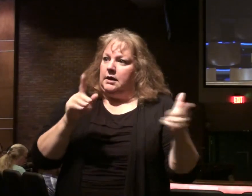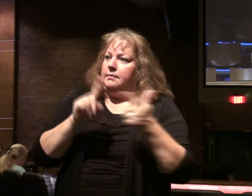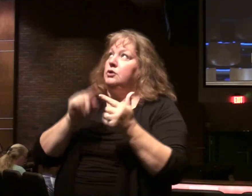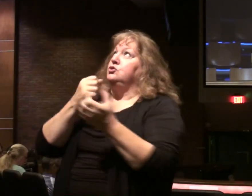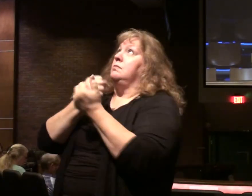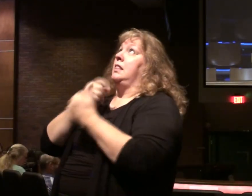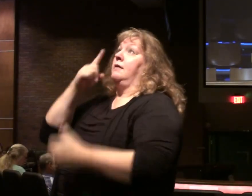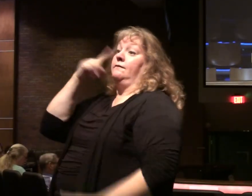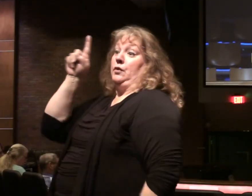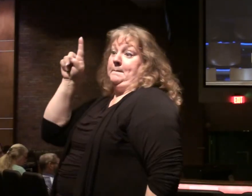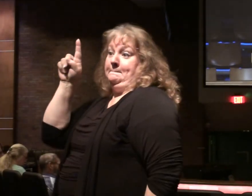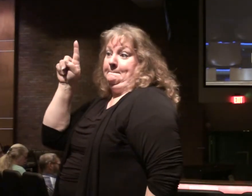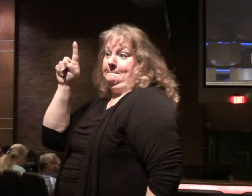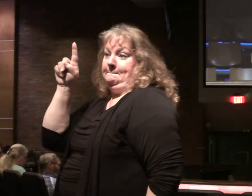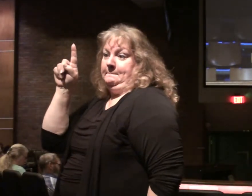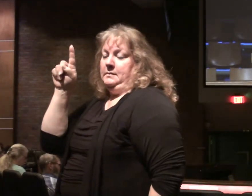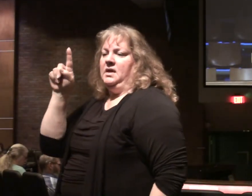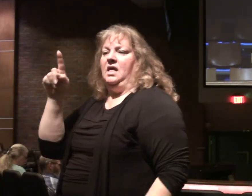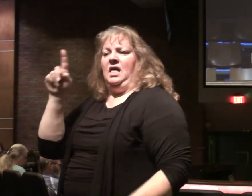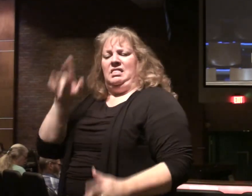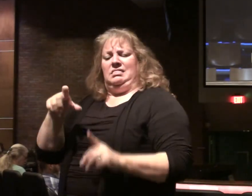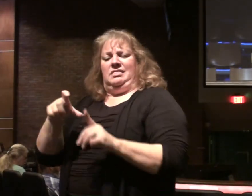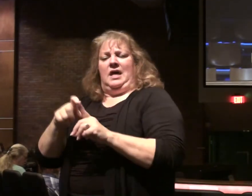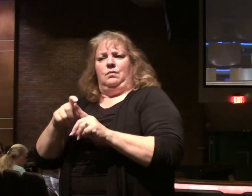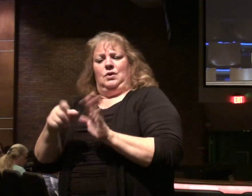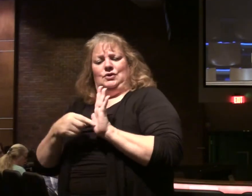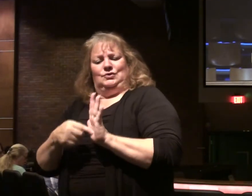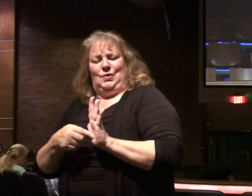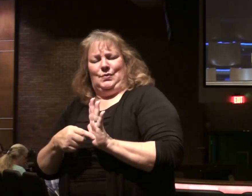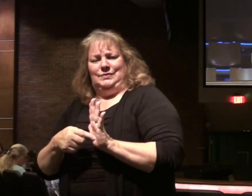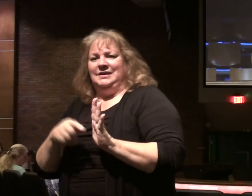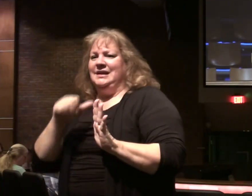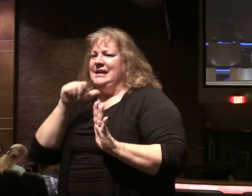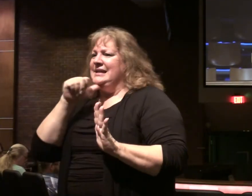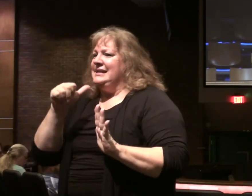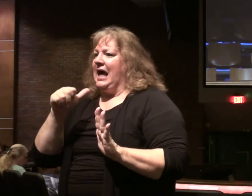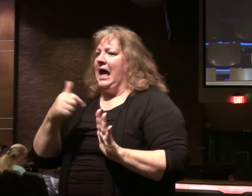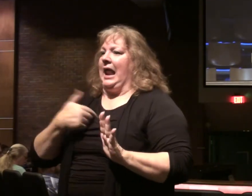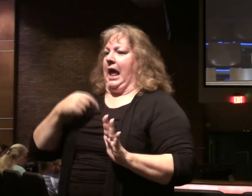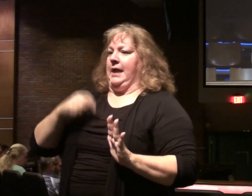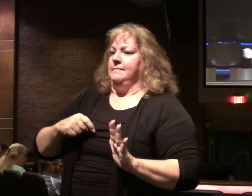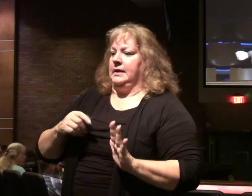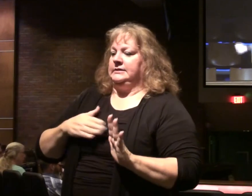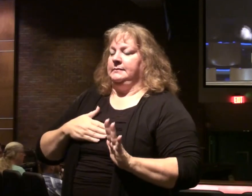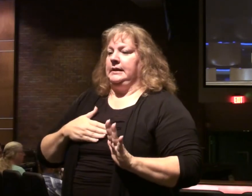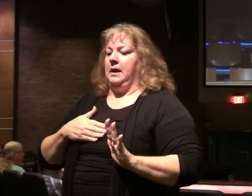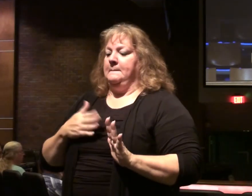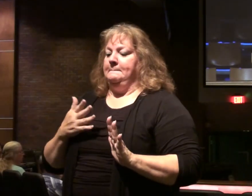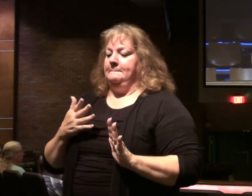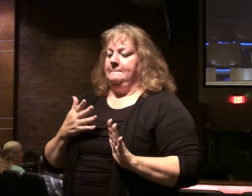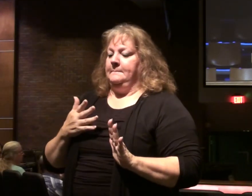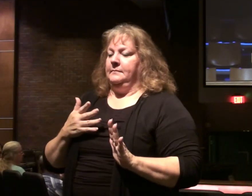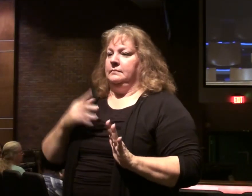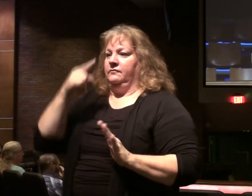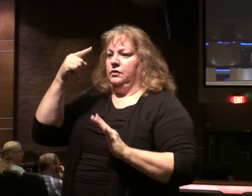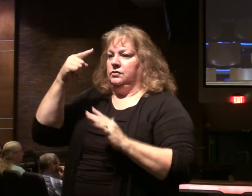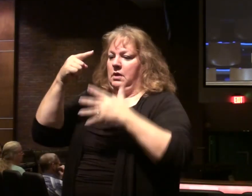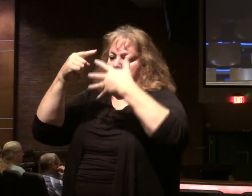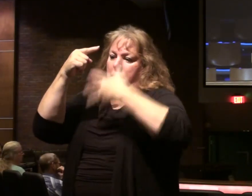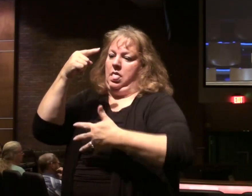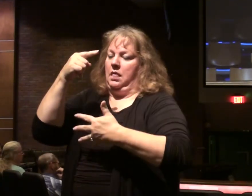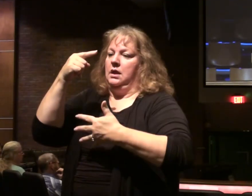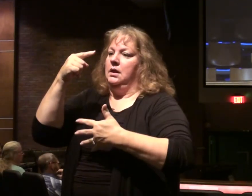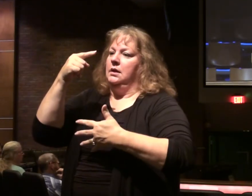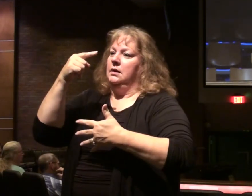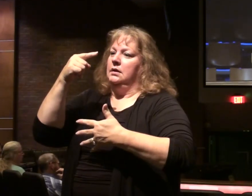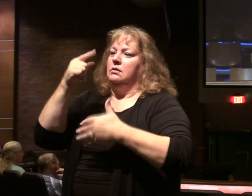And I think he uses that word to show it's not just, I must be number one and everyone else second place. But you